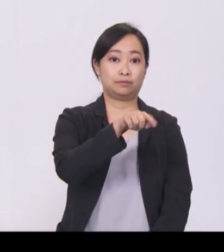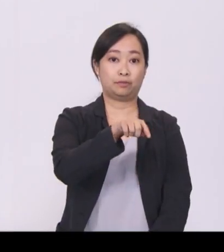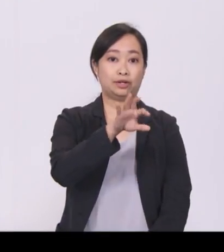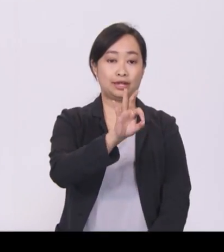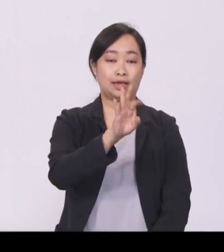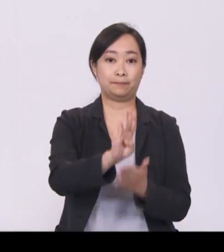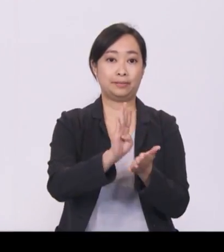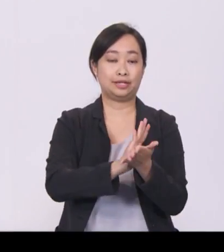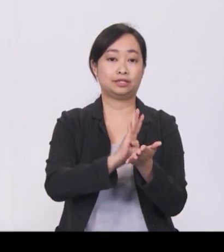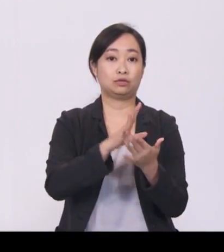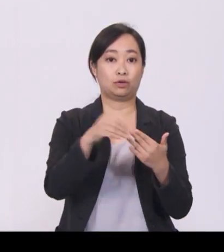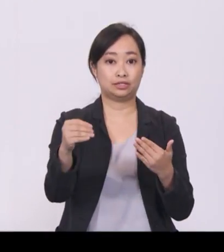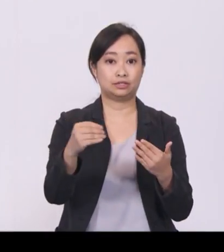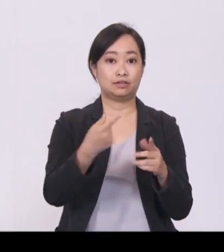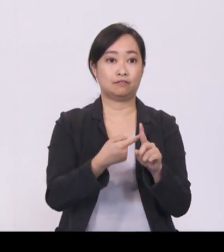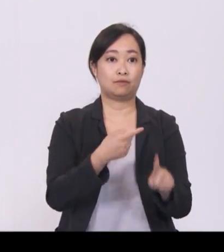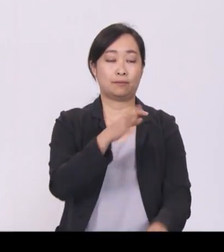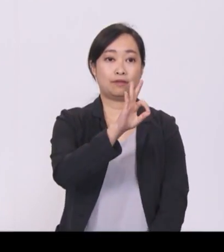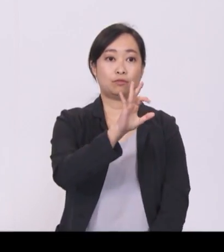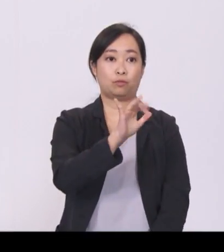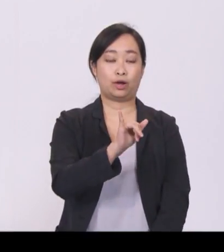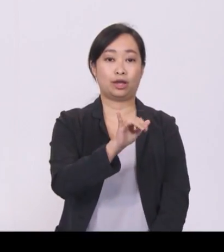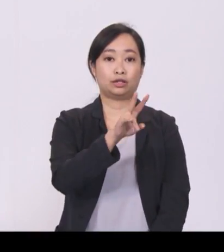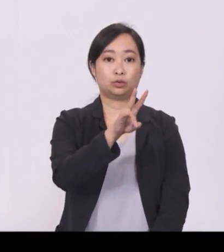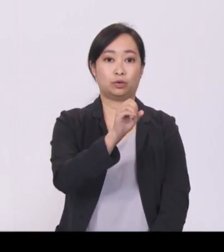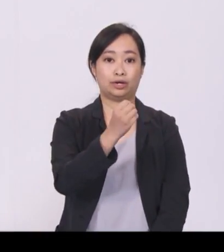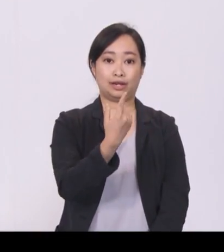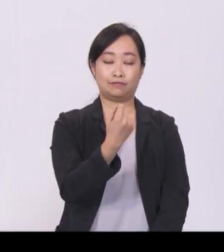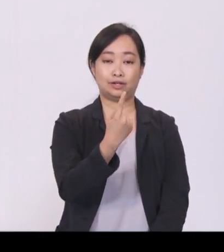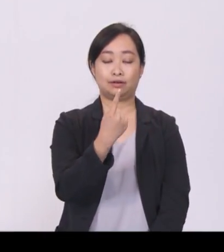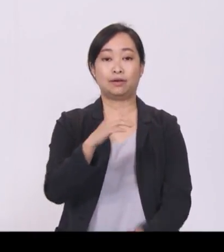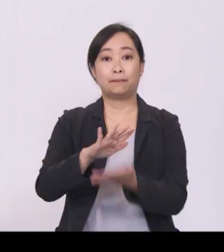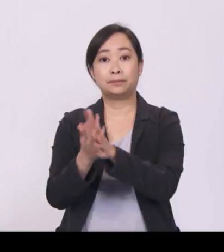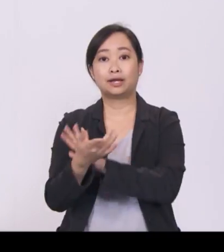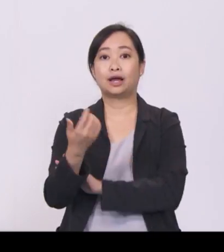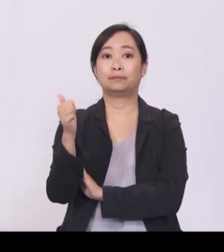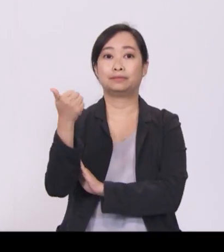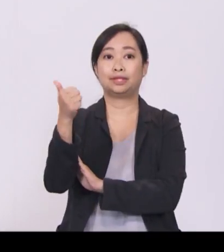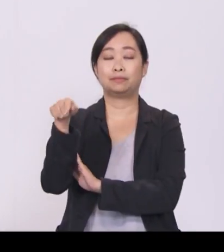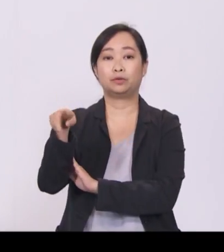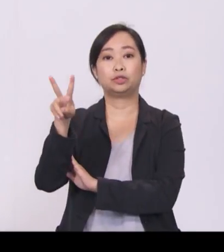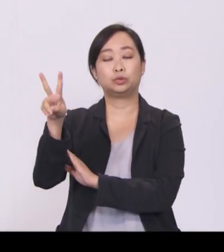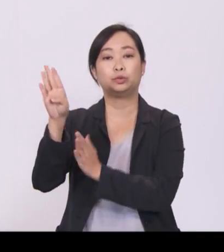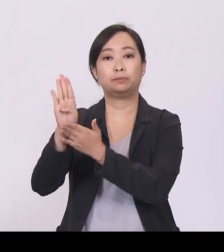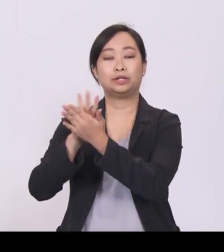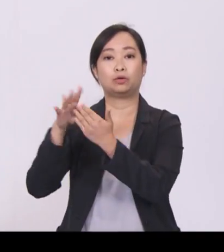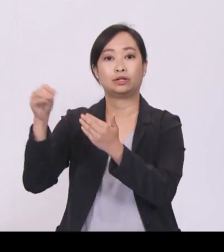FY 2011 to an estimated $10.2 billion in FY 2018.